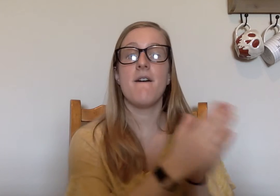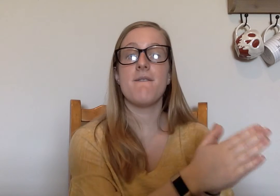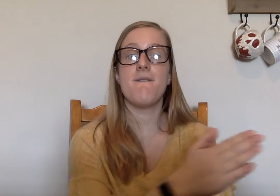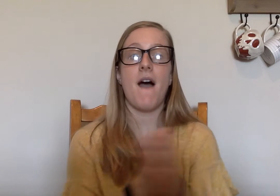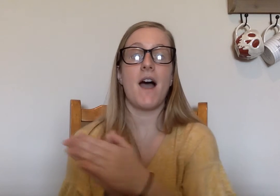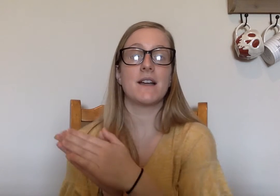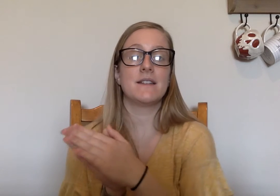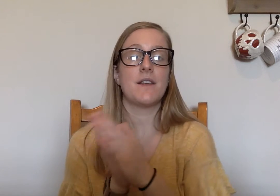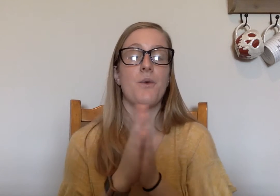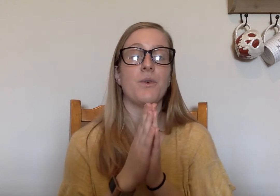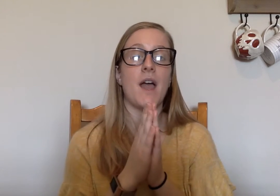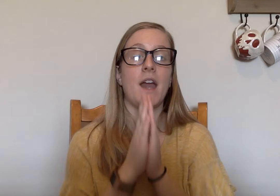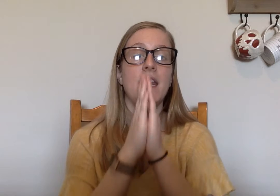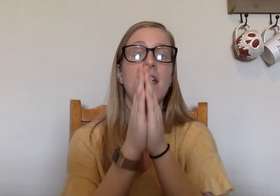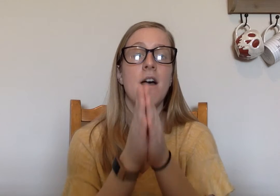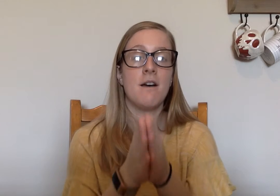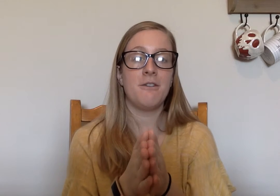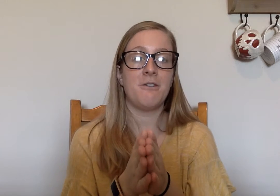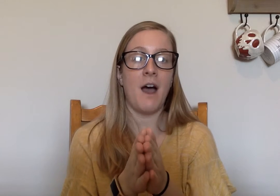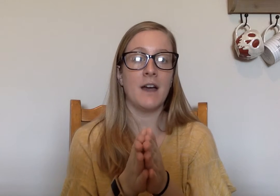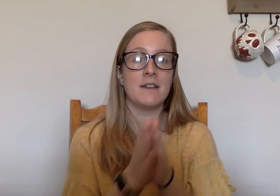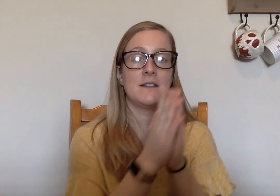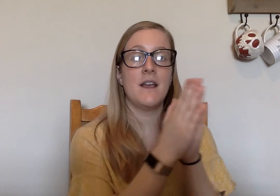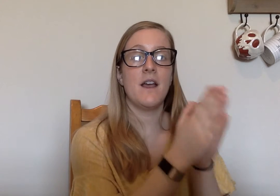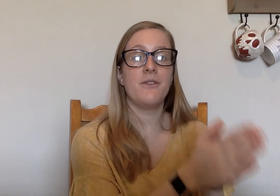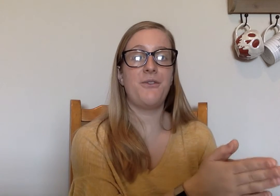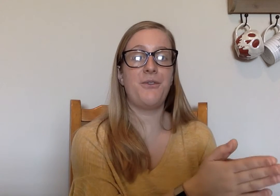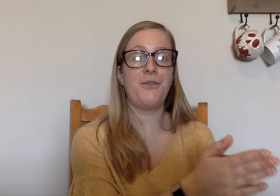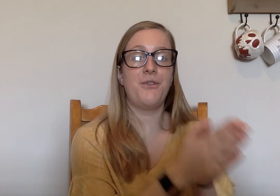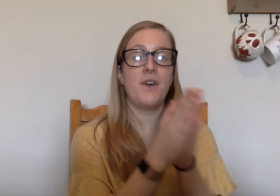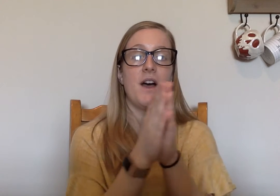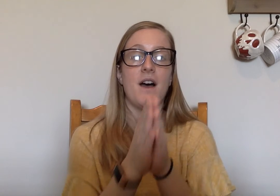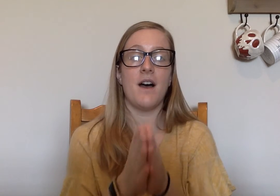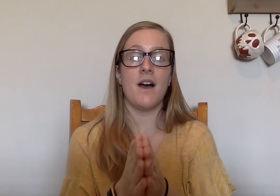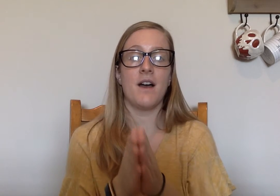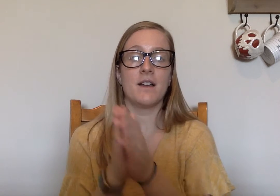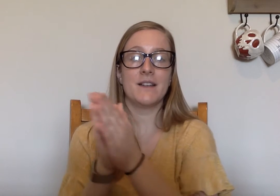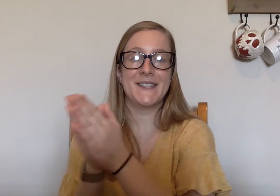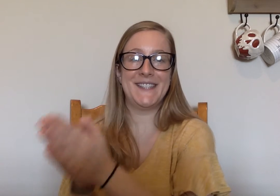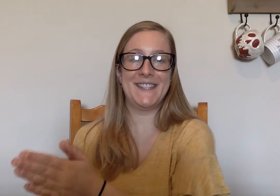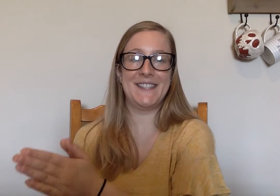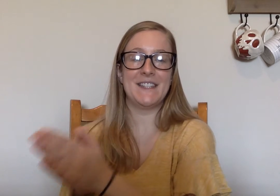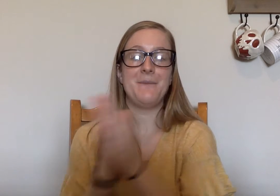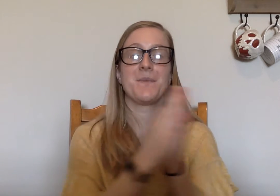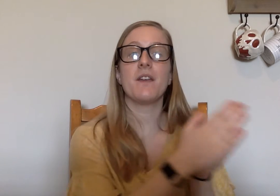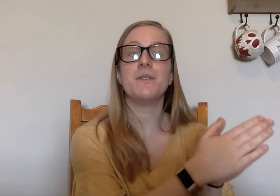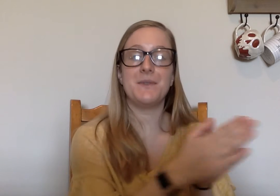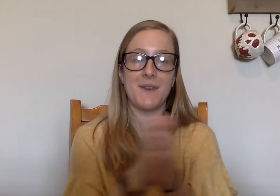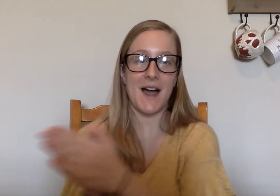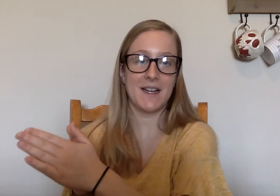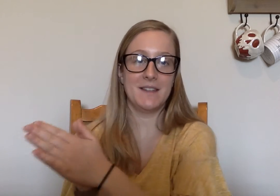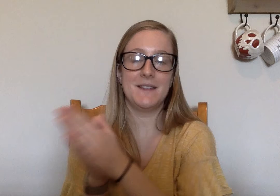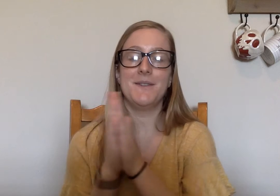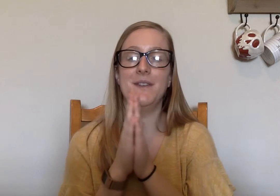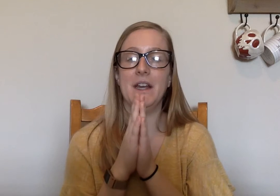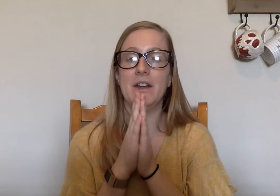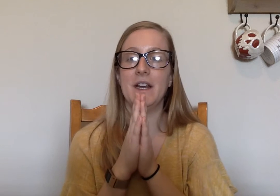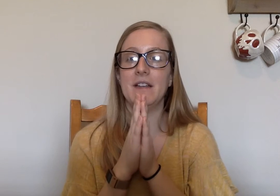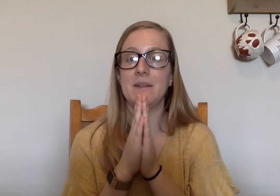Fox. Ready? Fox. F, A, T. Fox. Very nice.